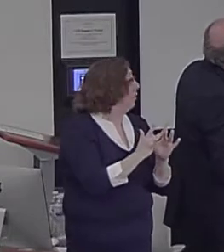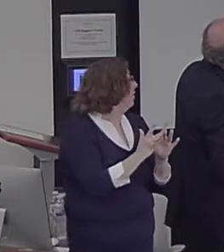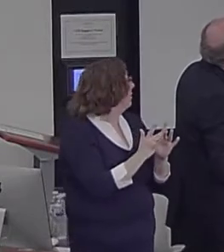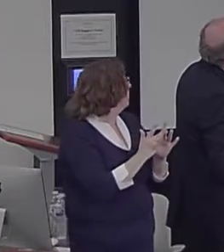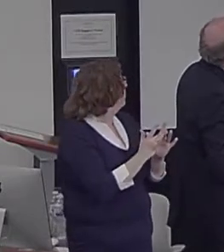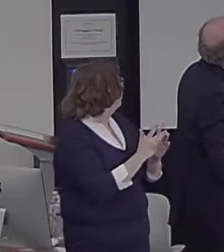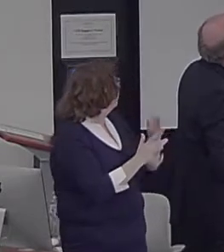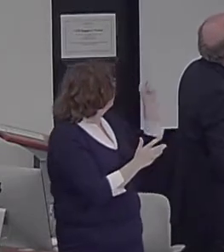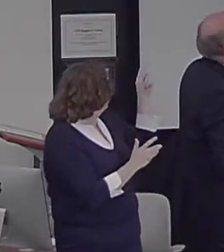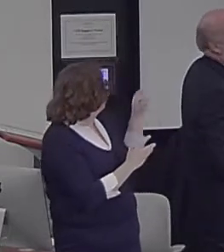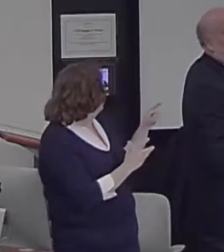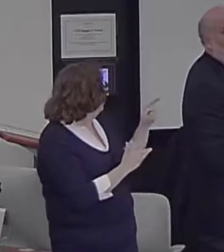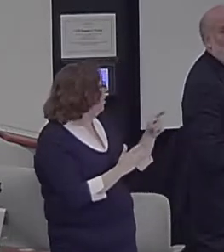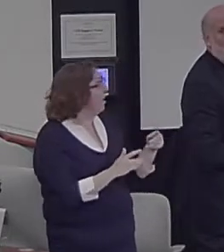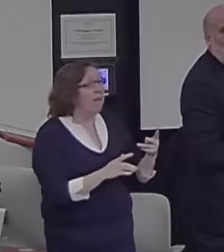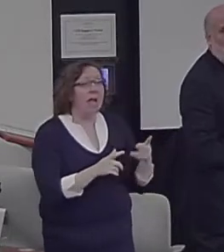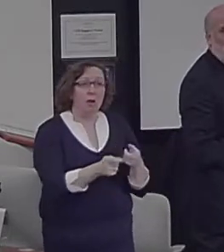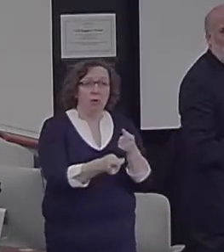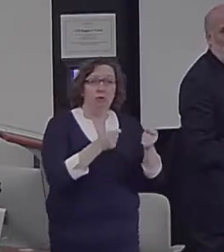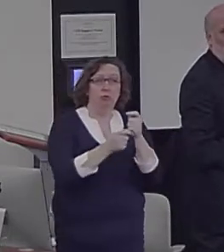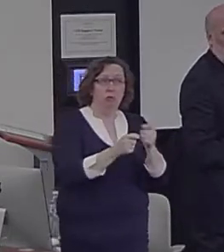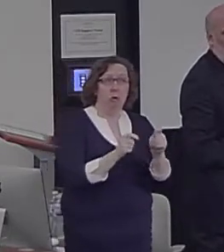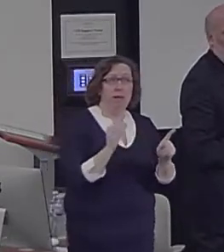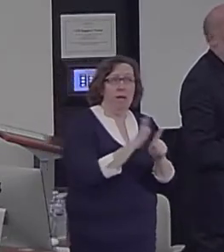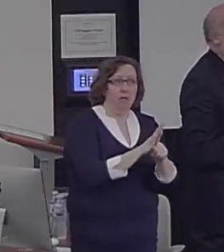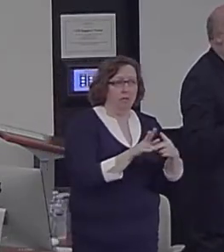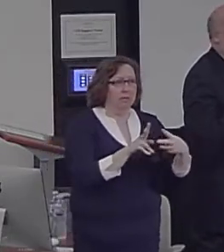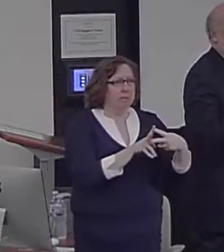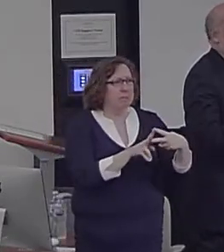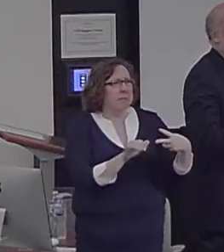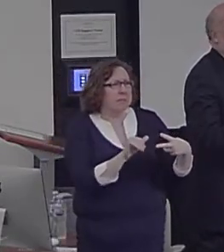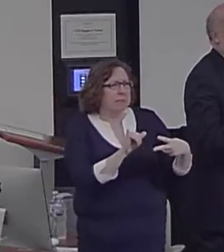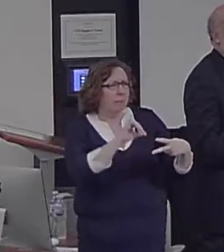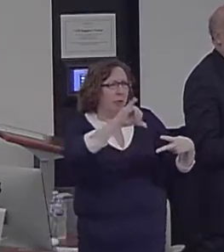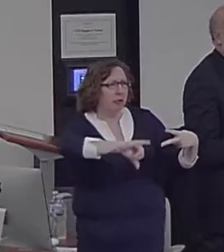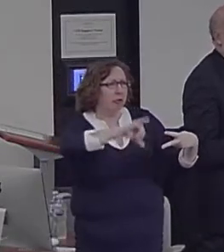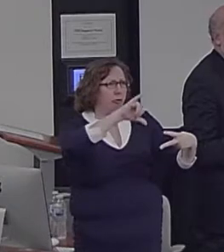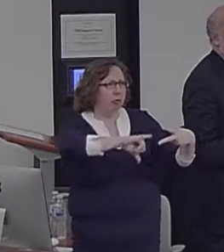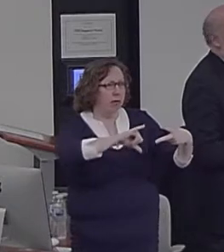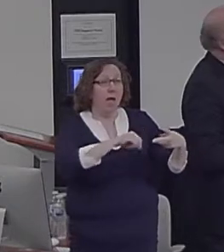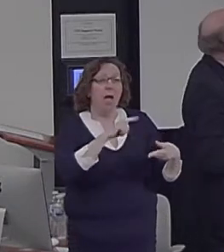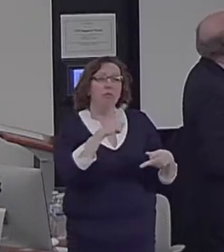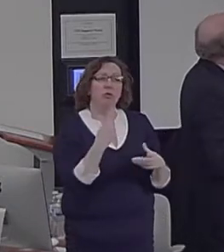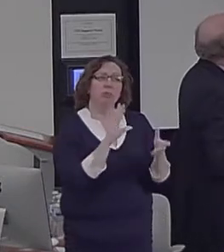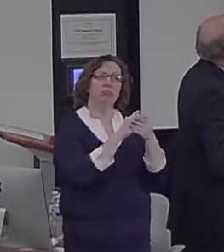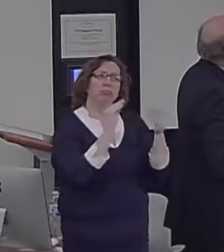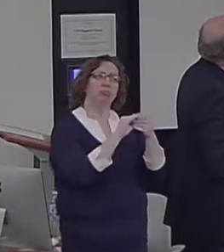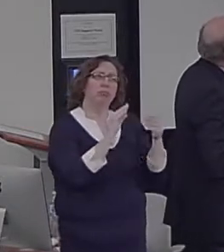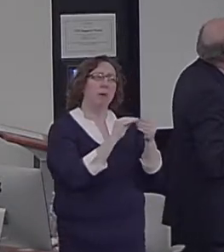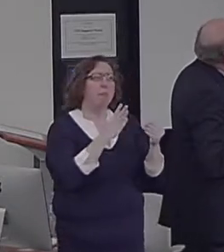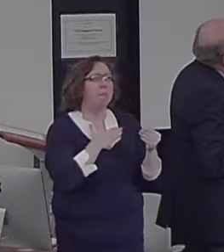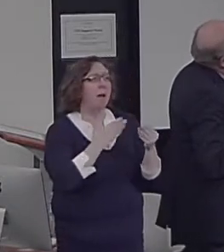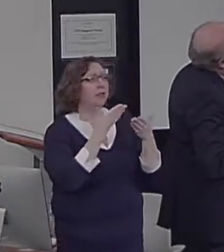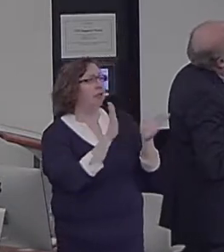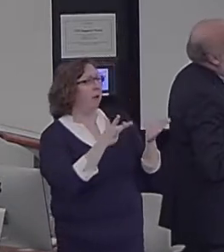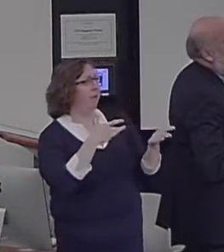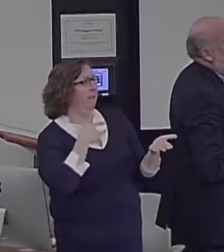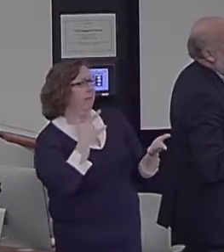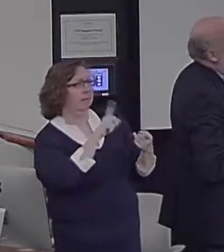thing after you've just had that control induction, where you're just giving your general impressions about the video. But you can already see,